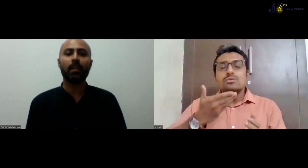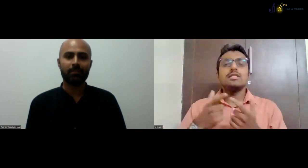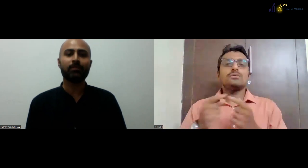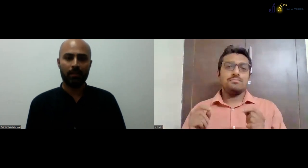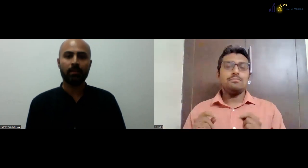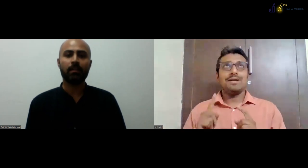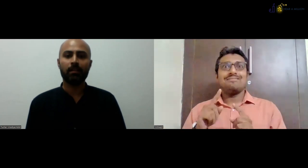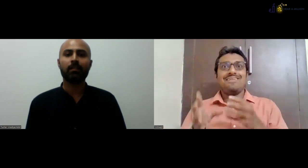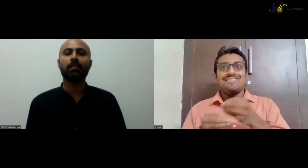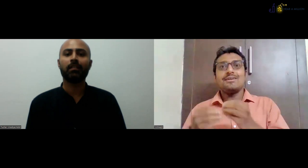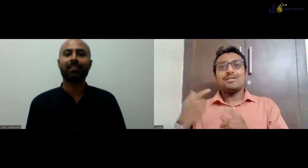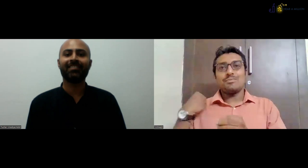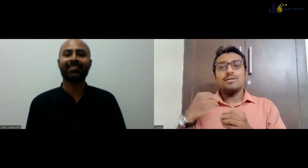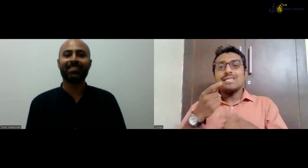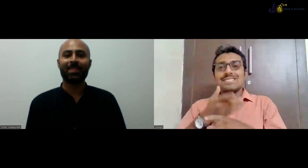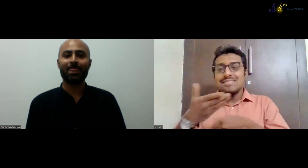linguistic.